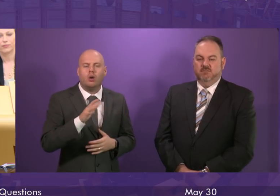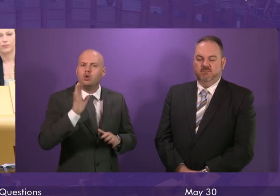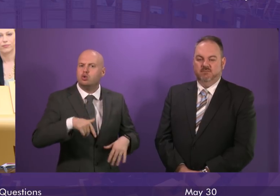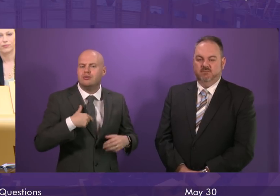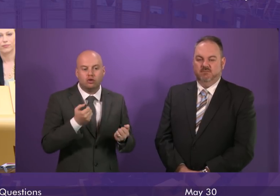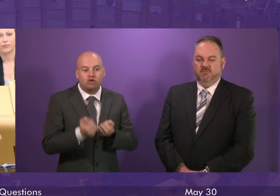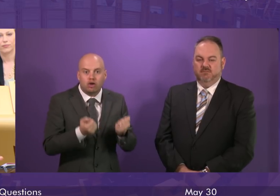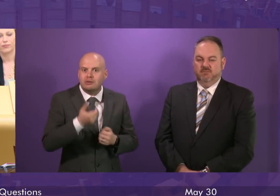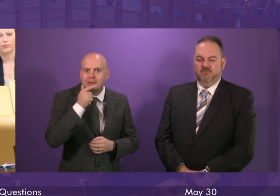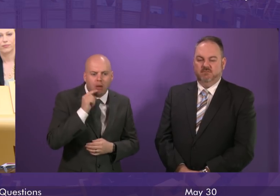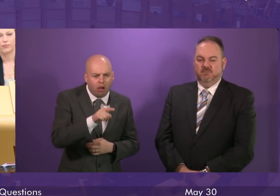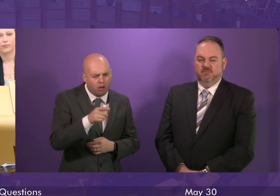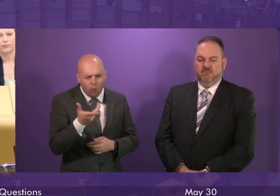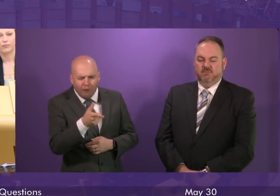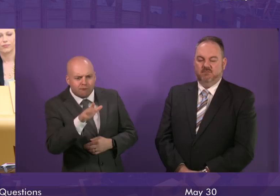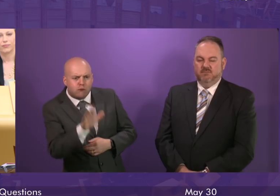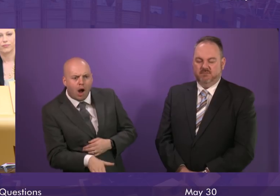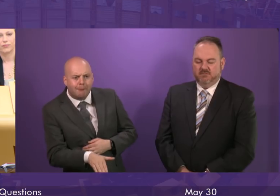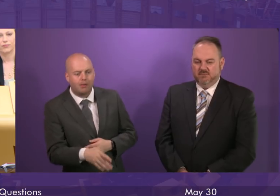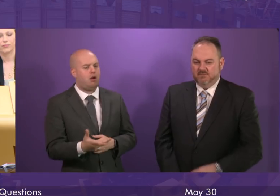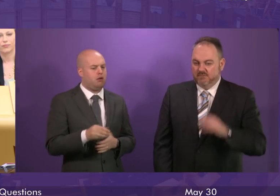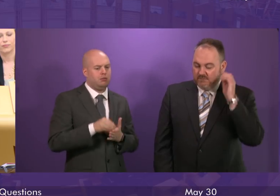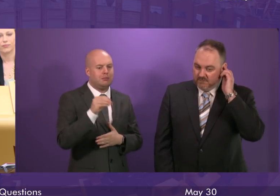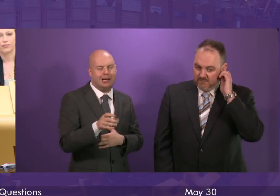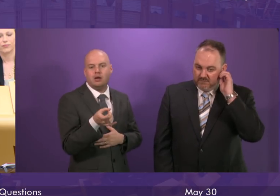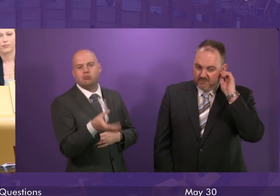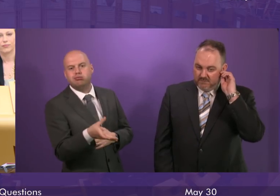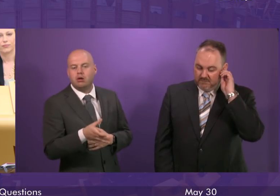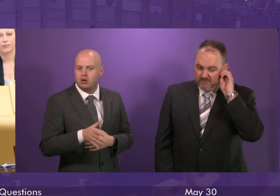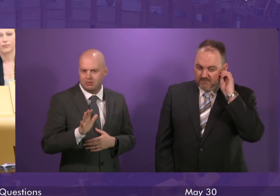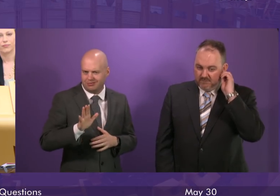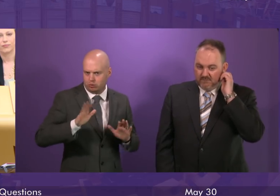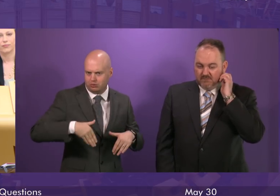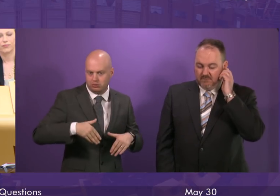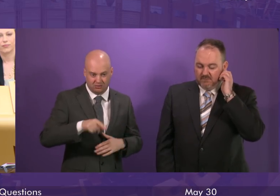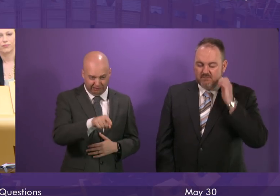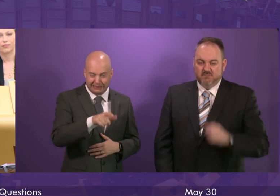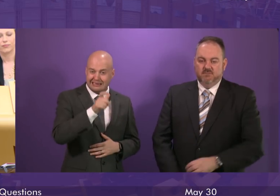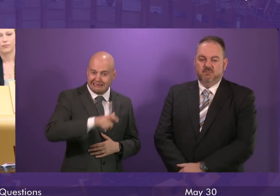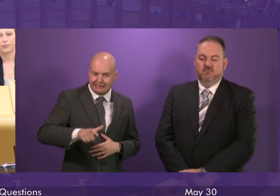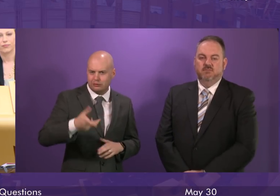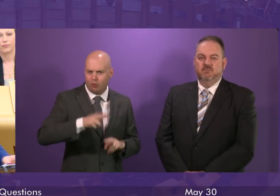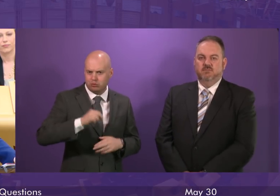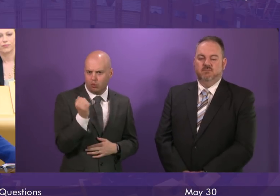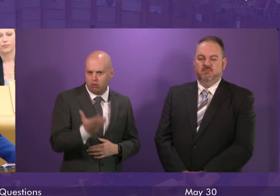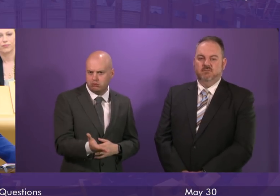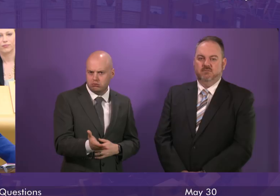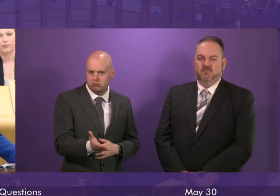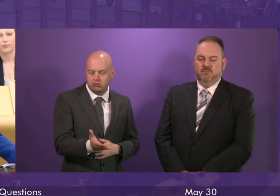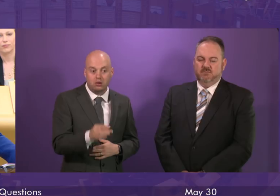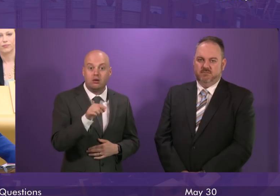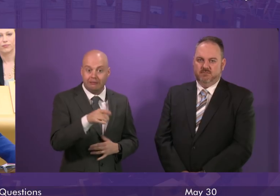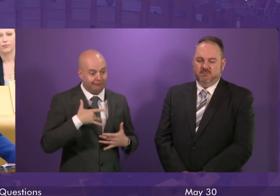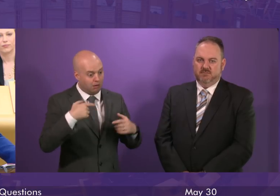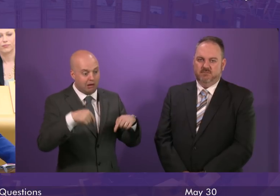people on the basis of where they come from. We should judge people on the fact that they are citizens of Scotland and all citizens of Scotland